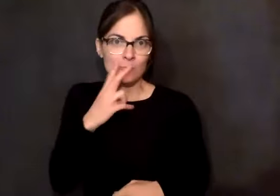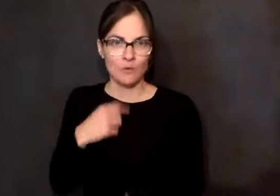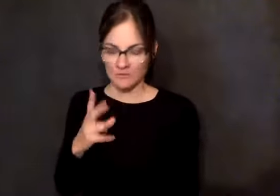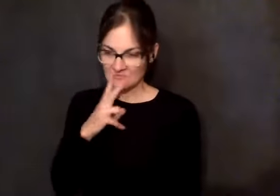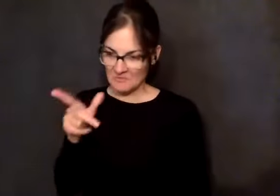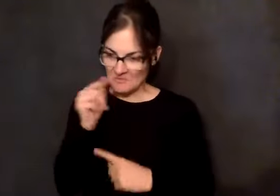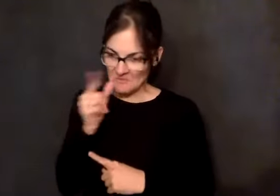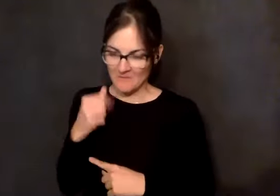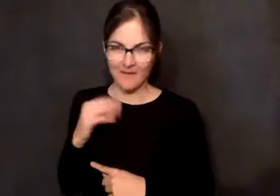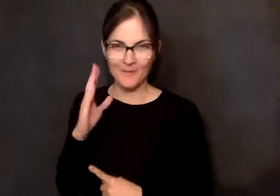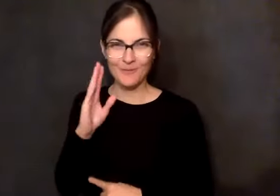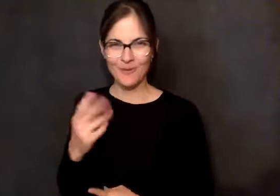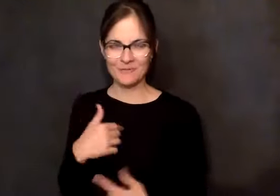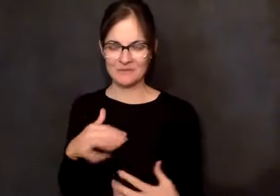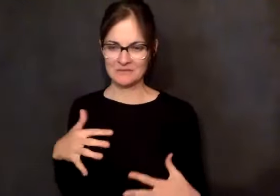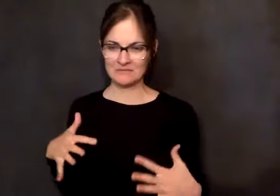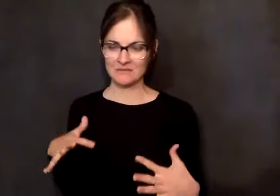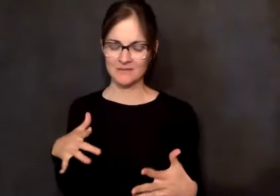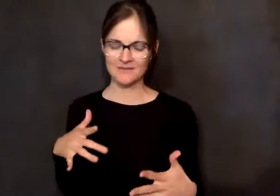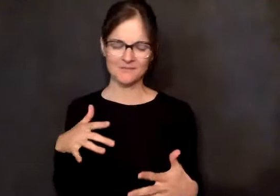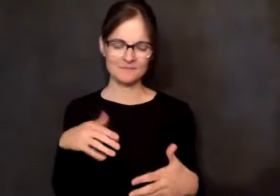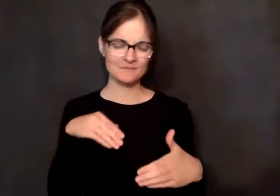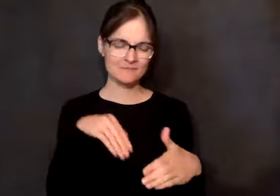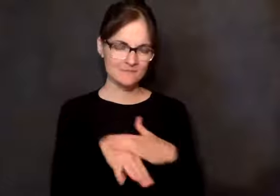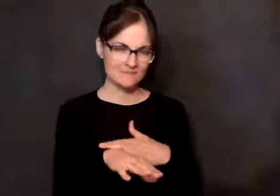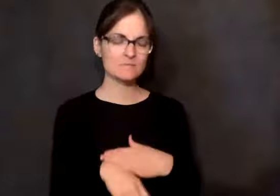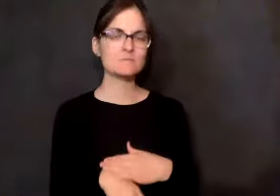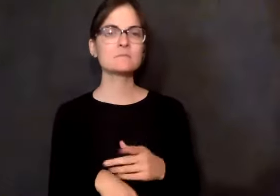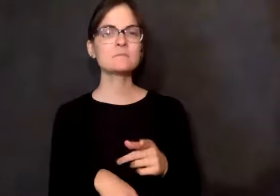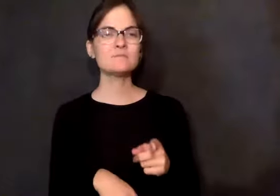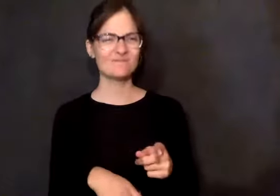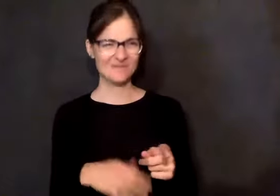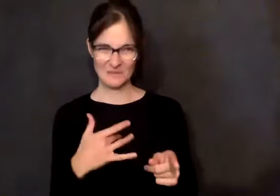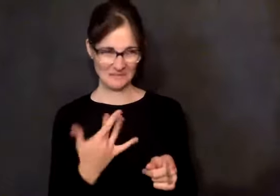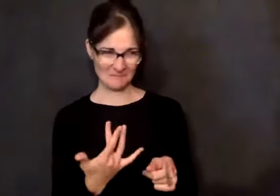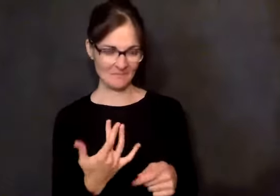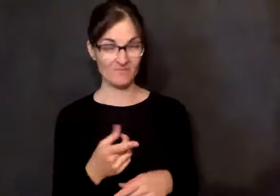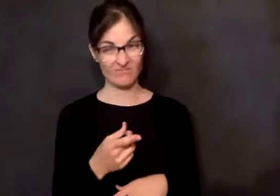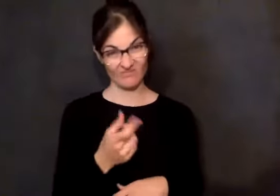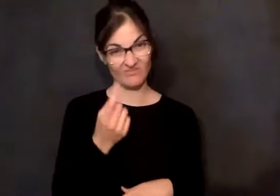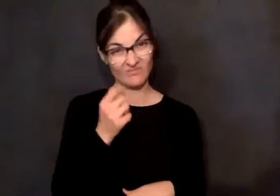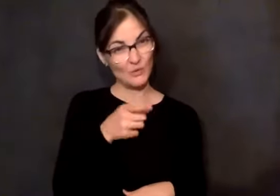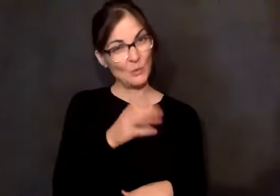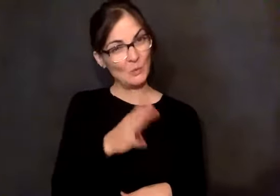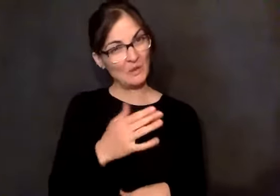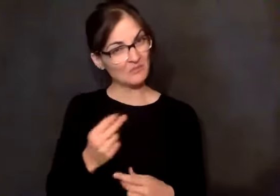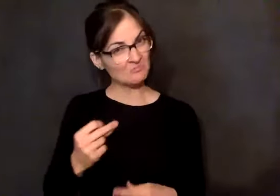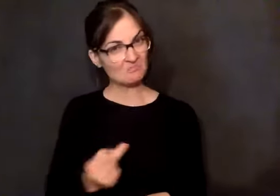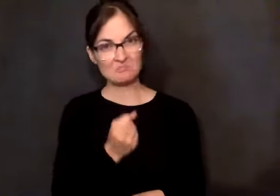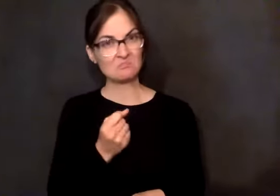I was really quite frightened. And I said, so how much? And this is what he said to me. He said, they're going to be really sorry they sent you